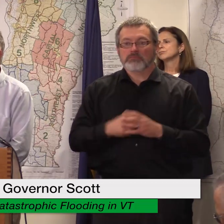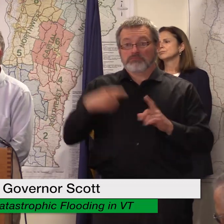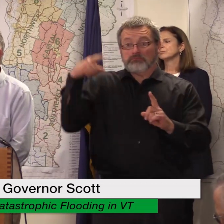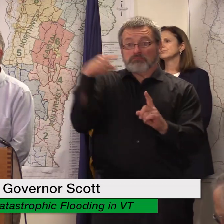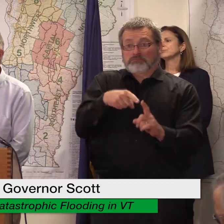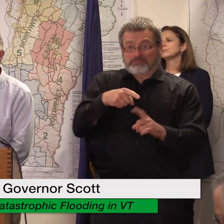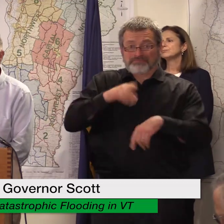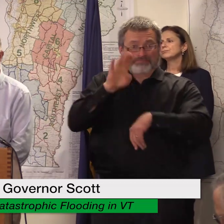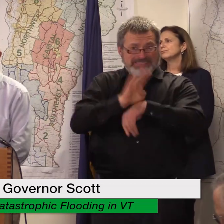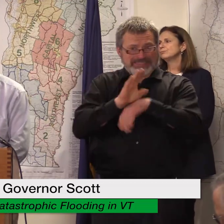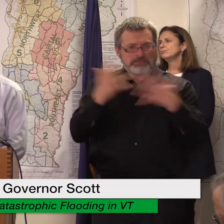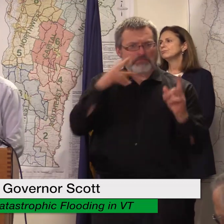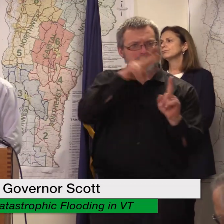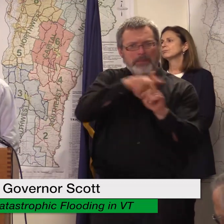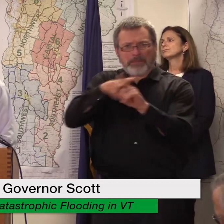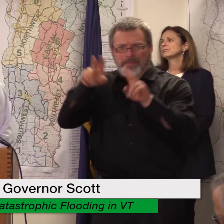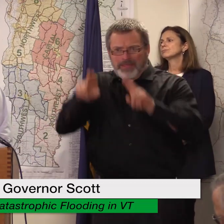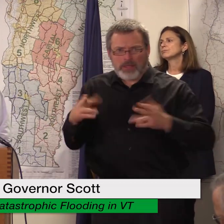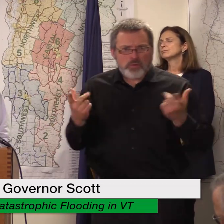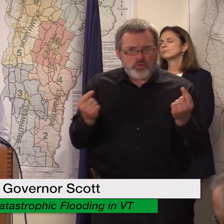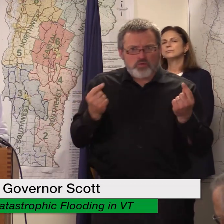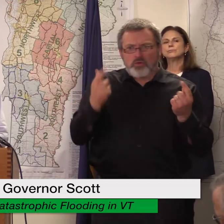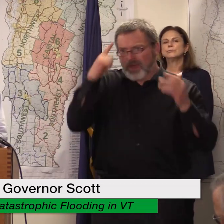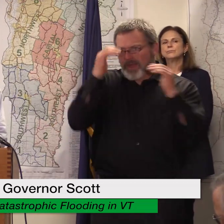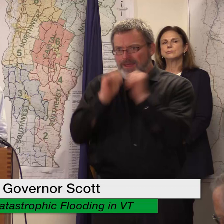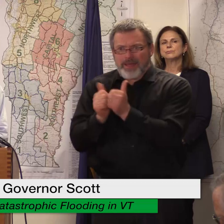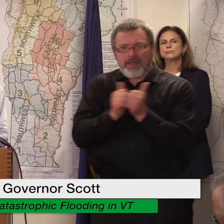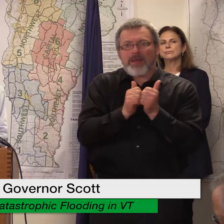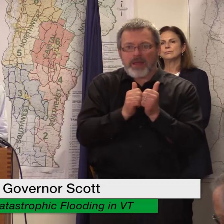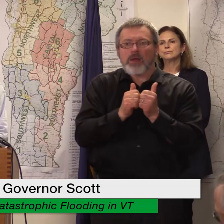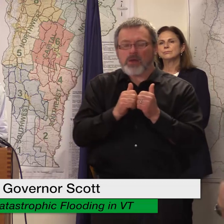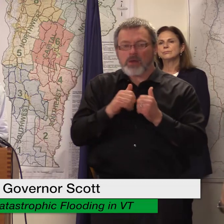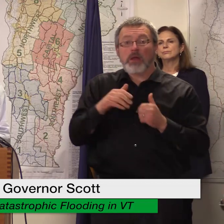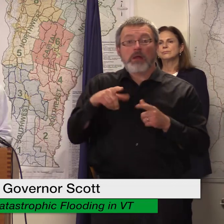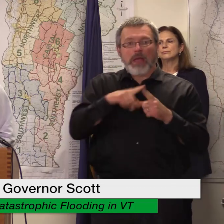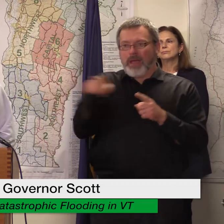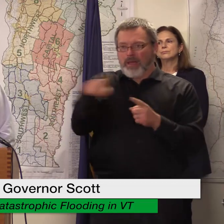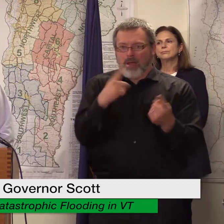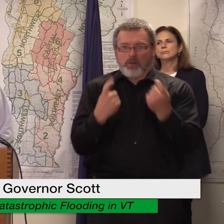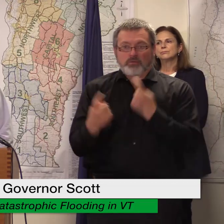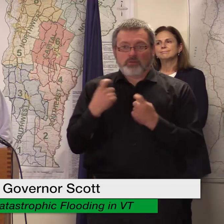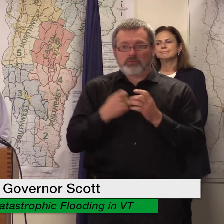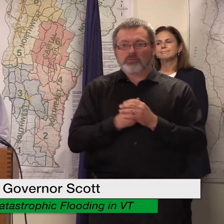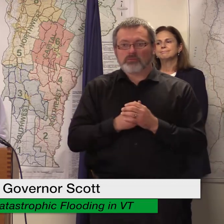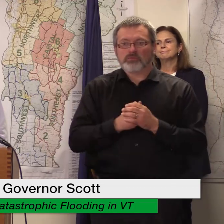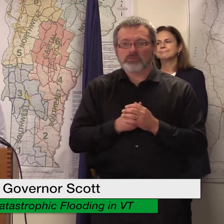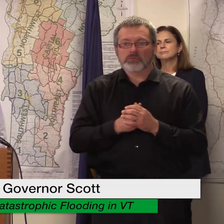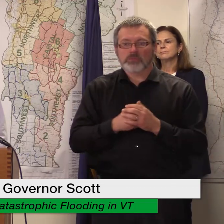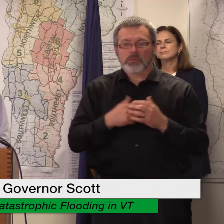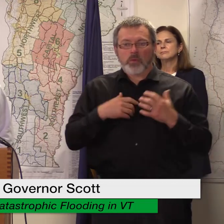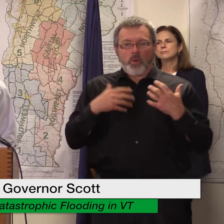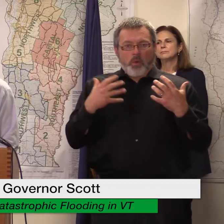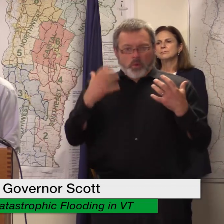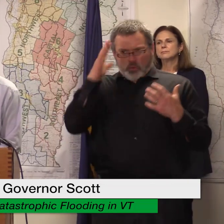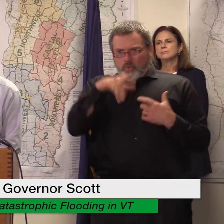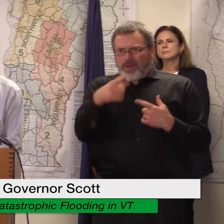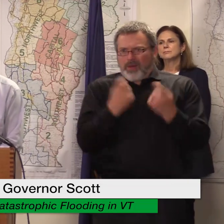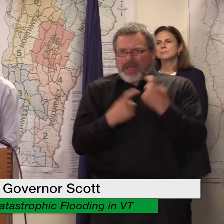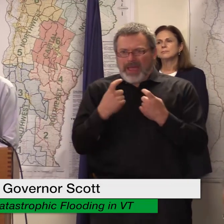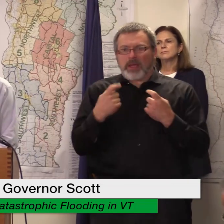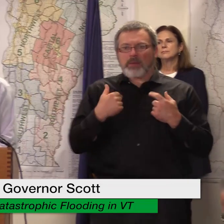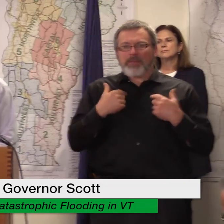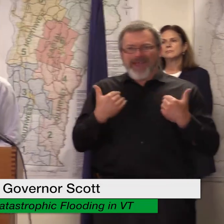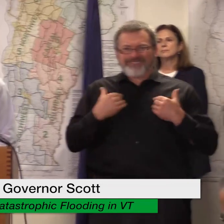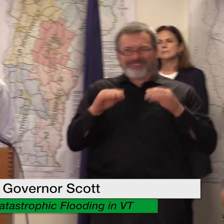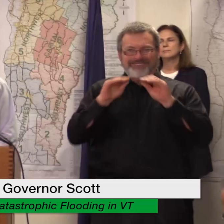to apply and work to answer your many questions but I want to be clear right up front 20 million dollars